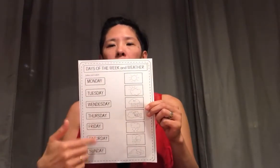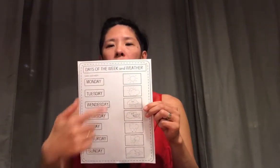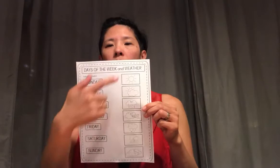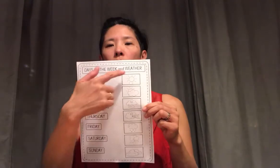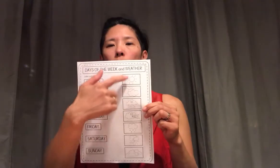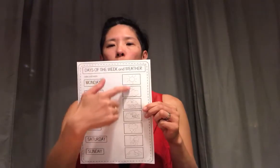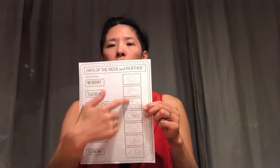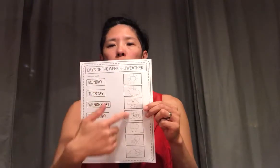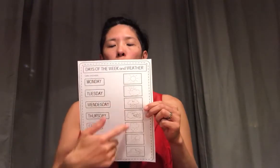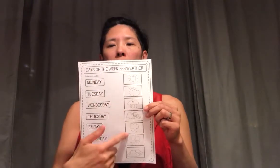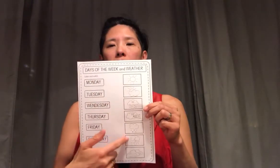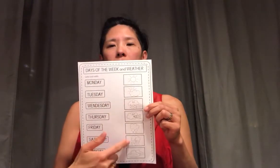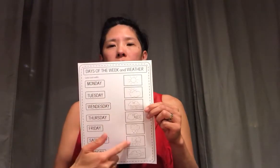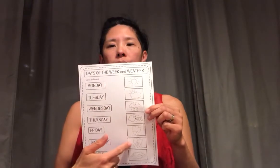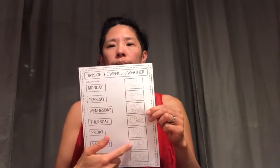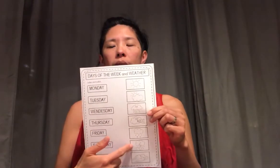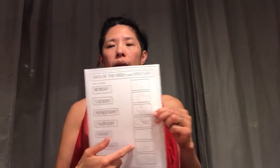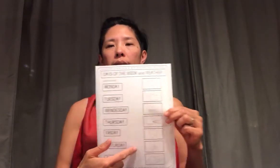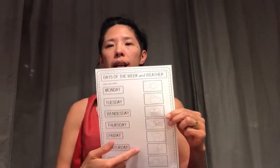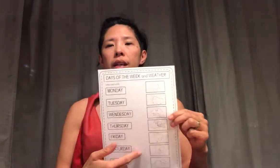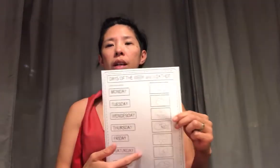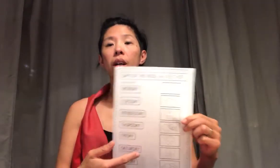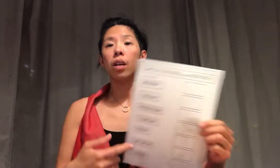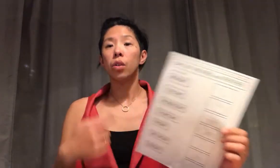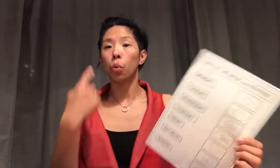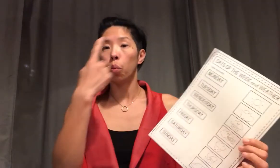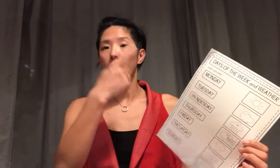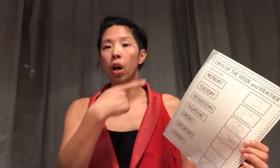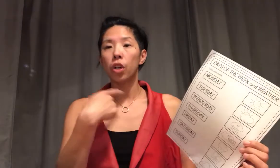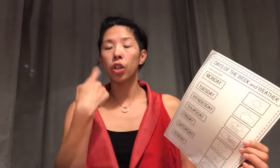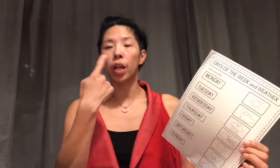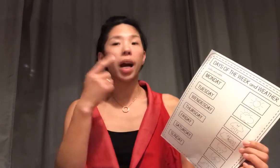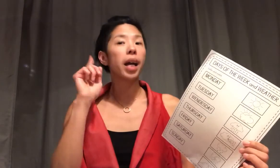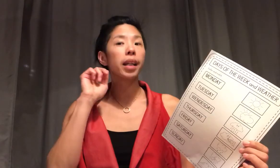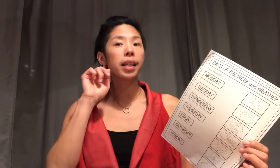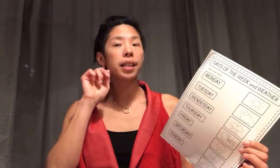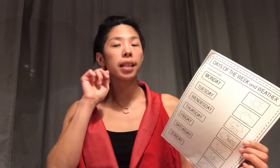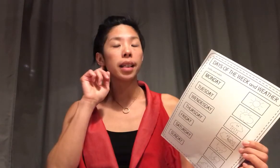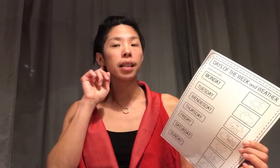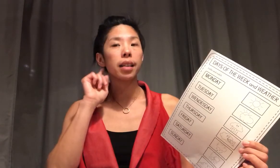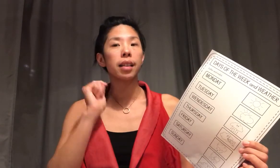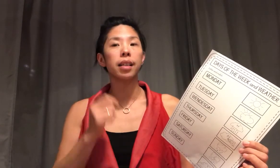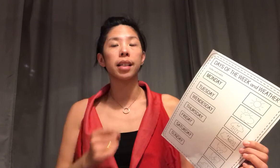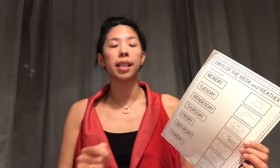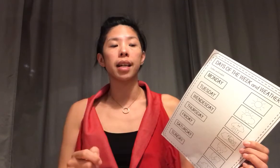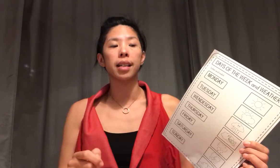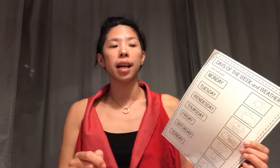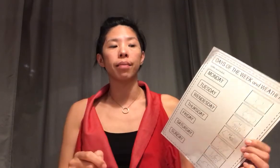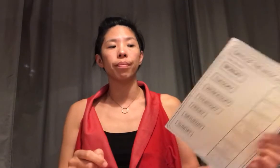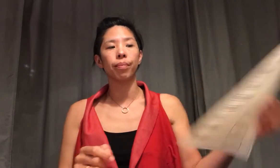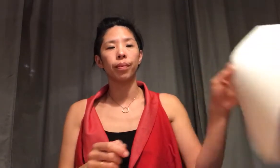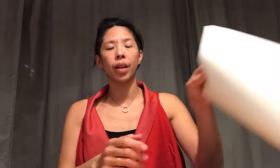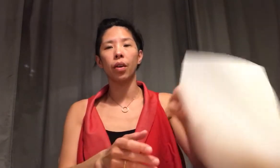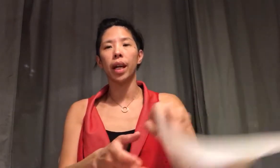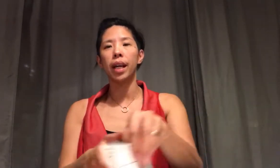with the weather okay so watch and listen to Sam Sam okay